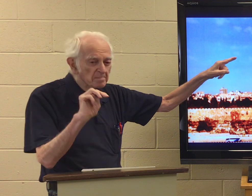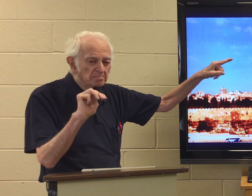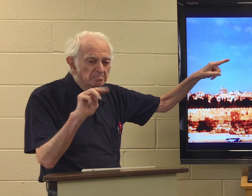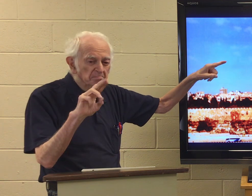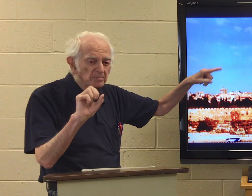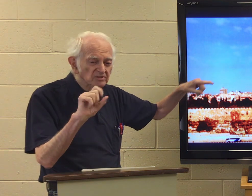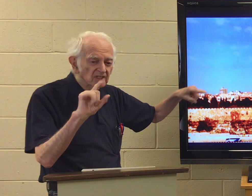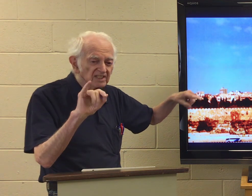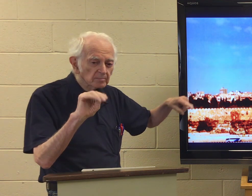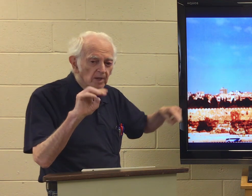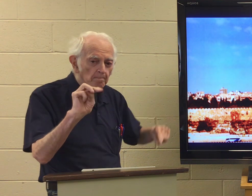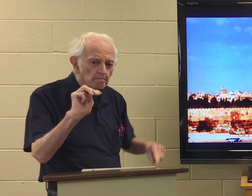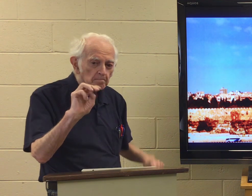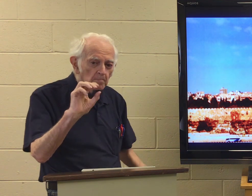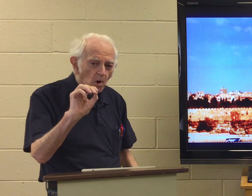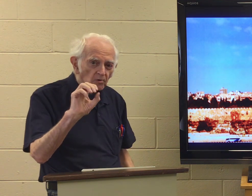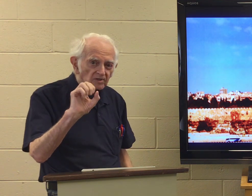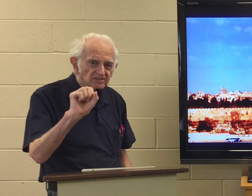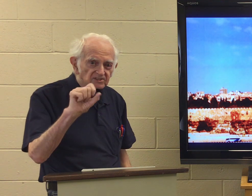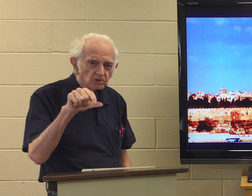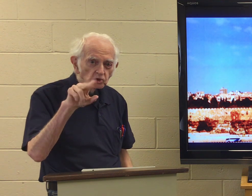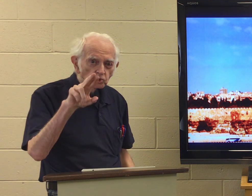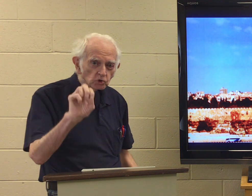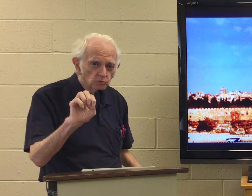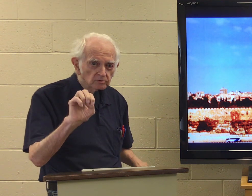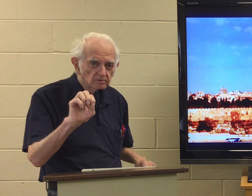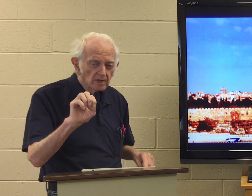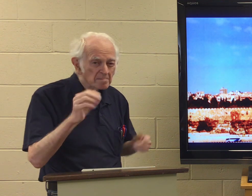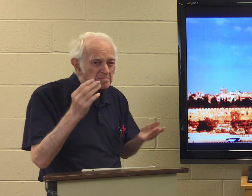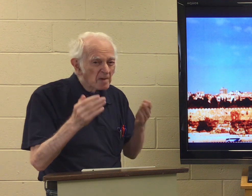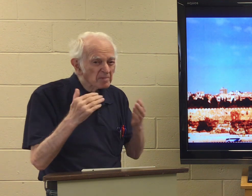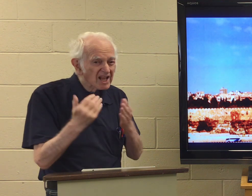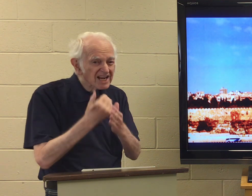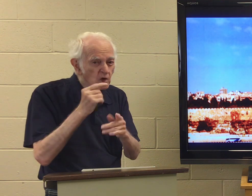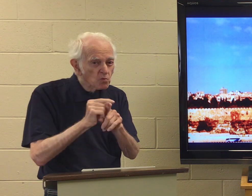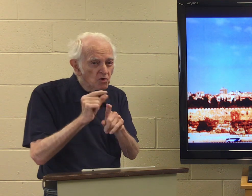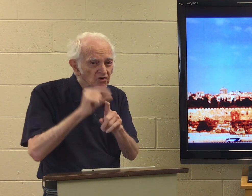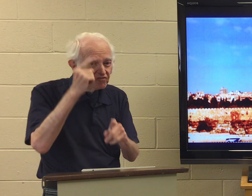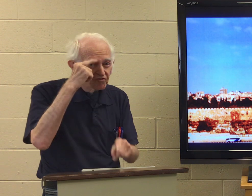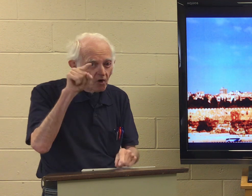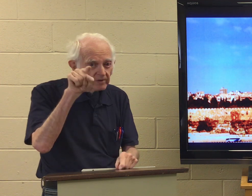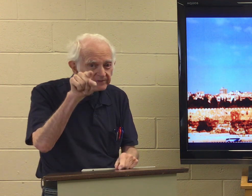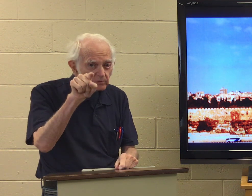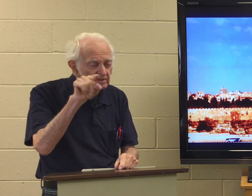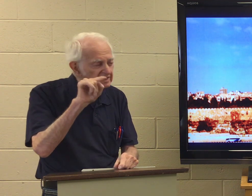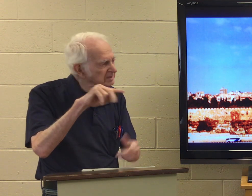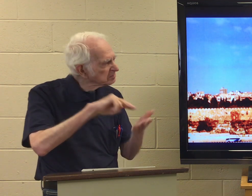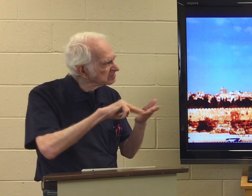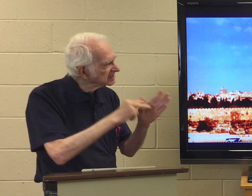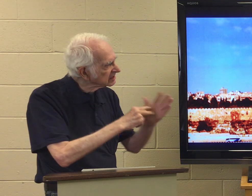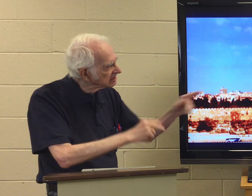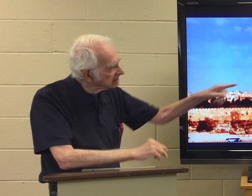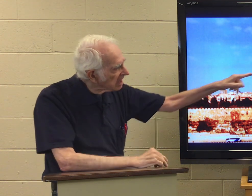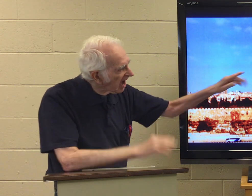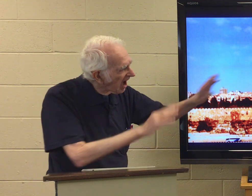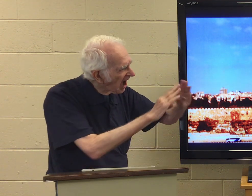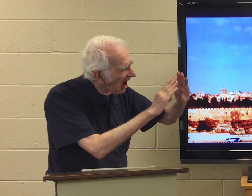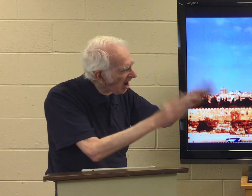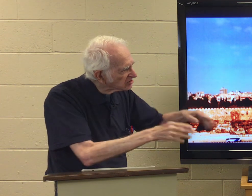A Muslim mosque. A Muslim mosque. A Muslim mosque. It may be a new word for you. That means a